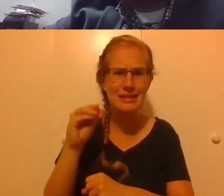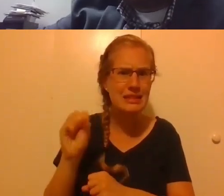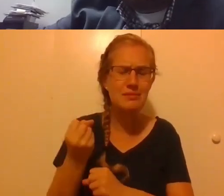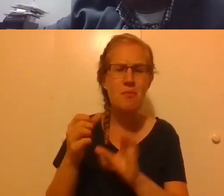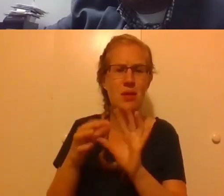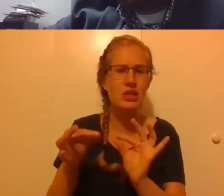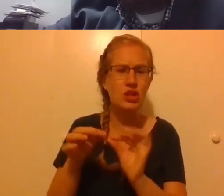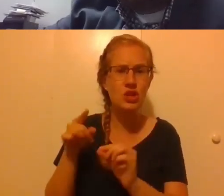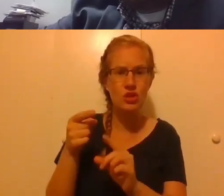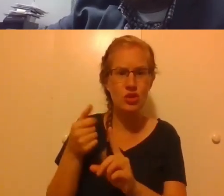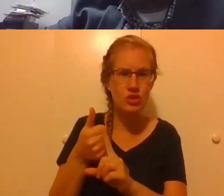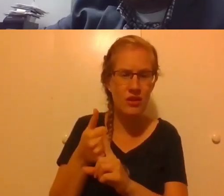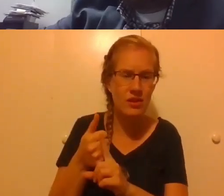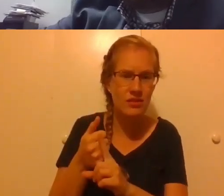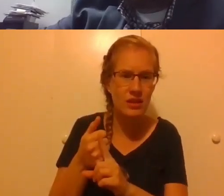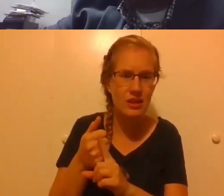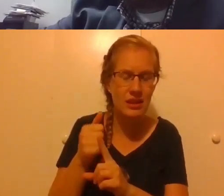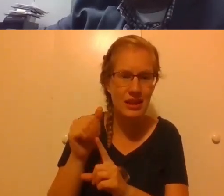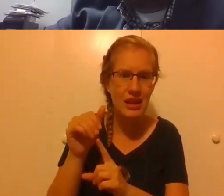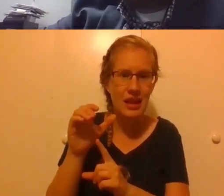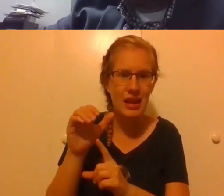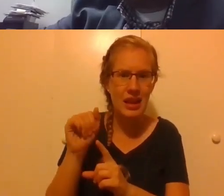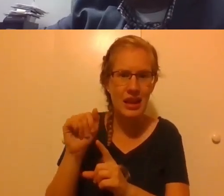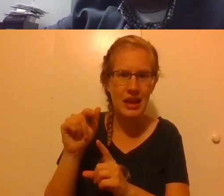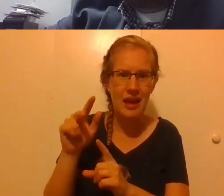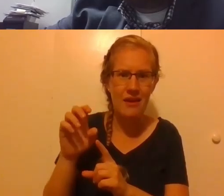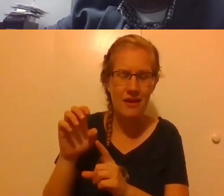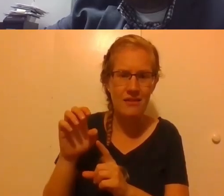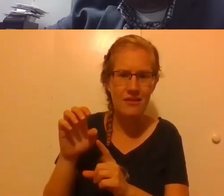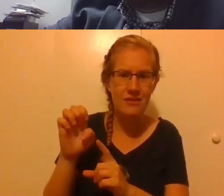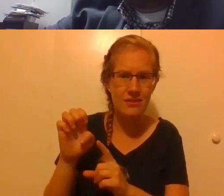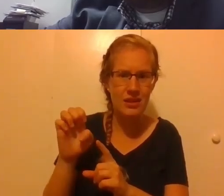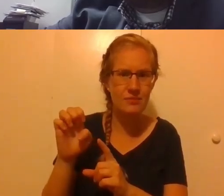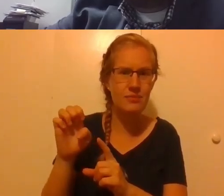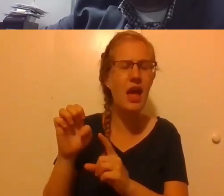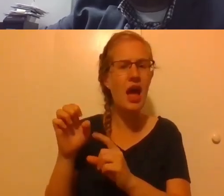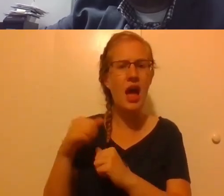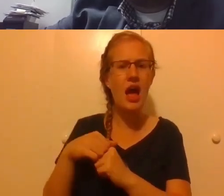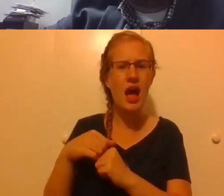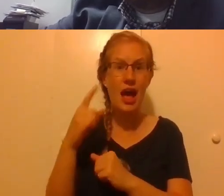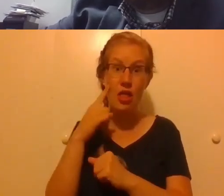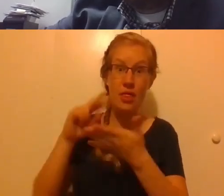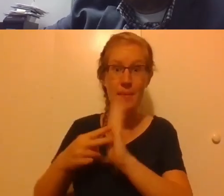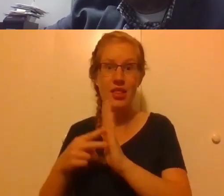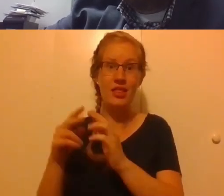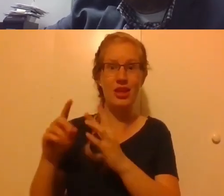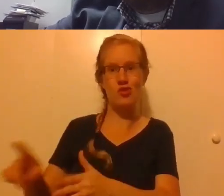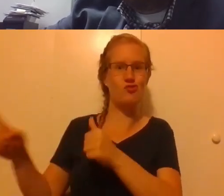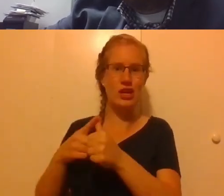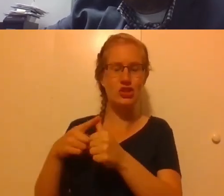you are a tab and you have to remember, I thought they were referring to that Coca-Cola product. That was the, the original